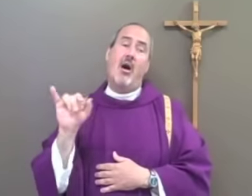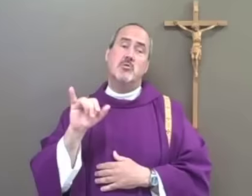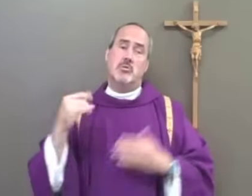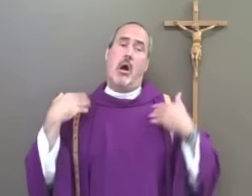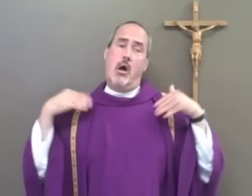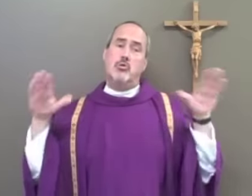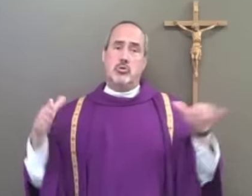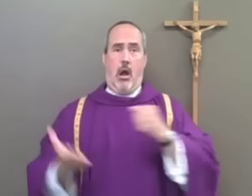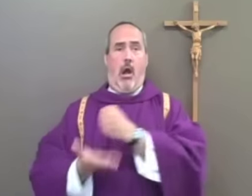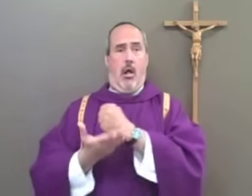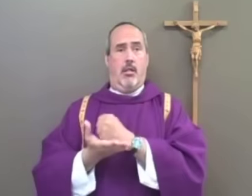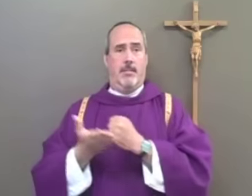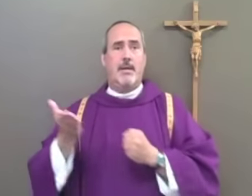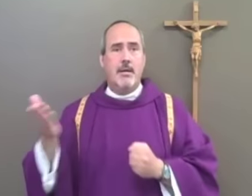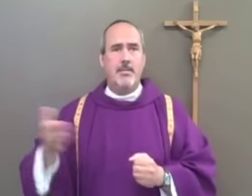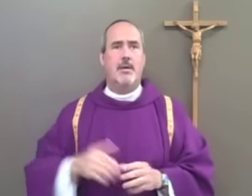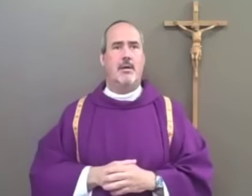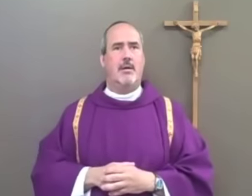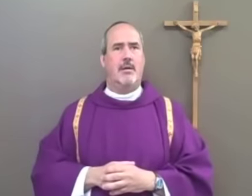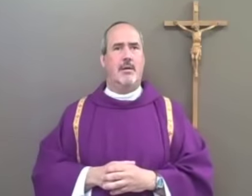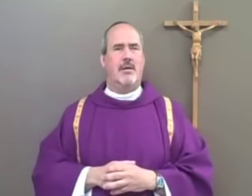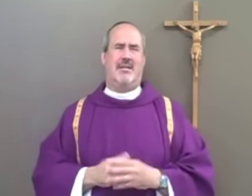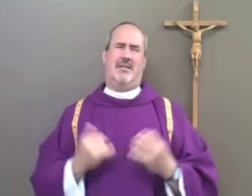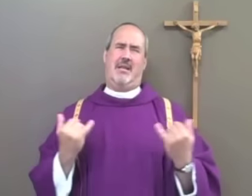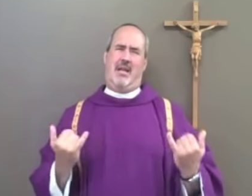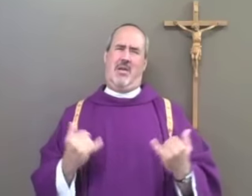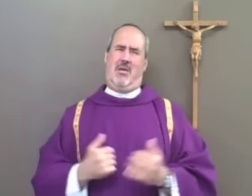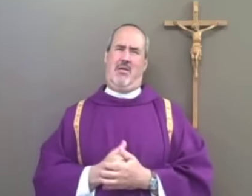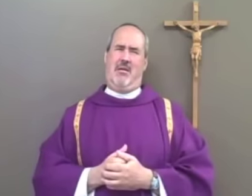tempt him while he was there, but also an angel came to help him.